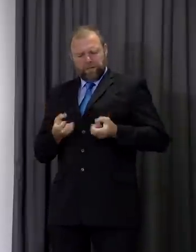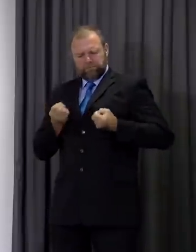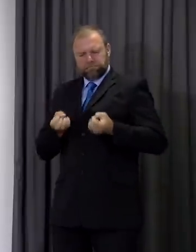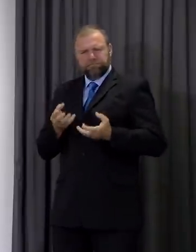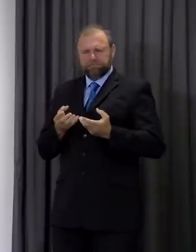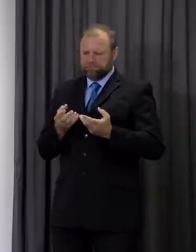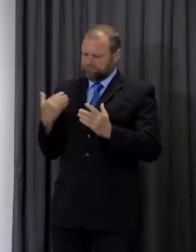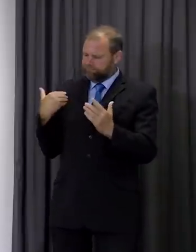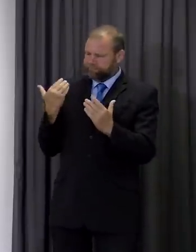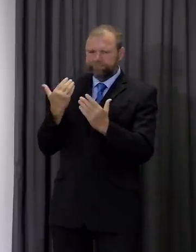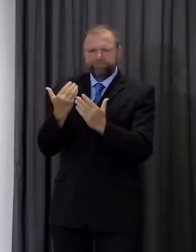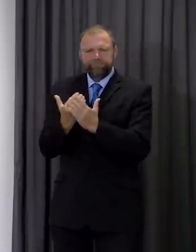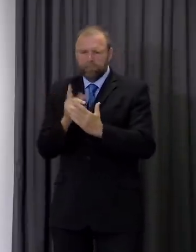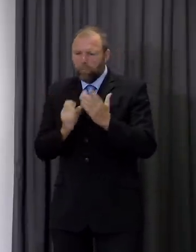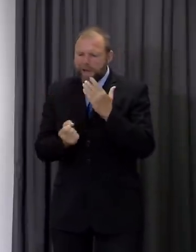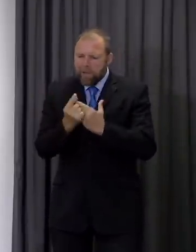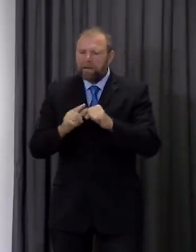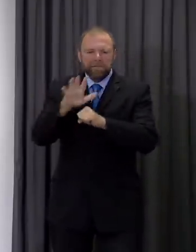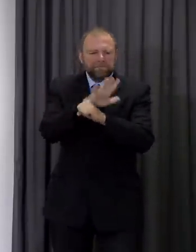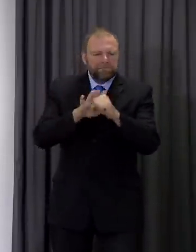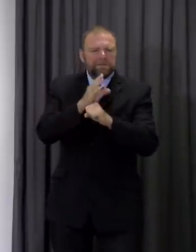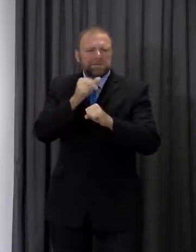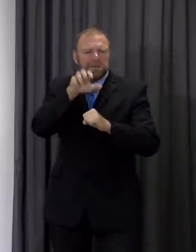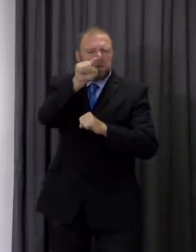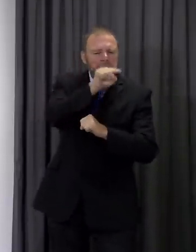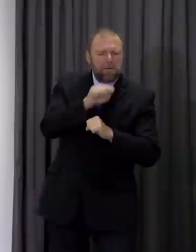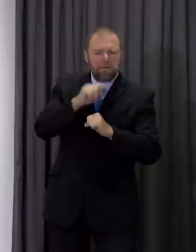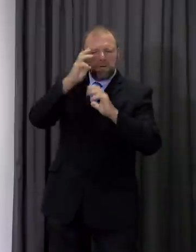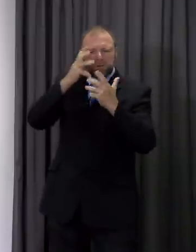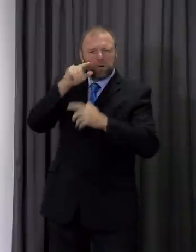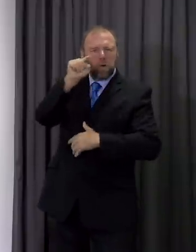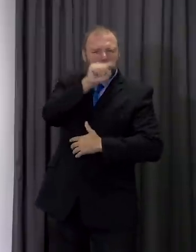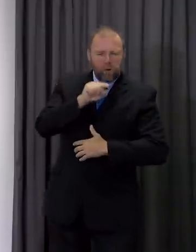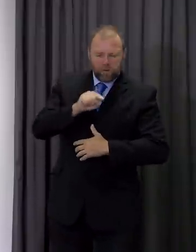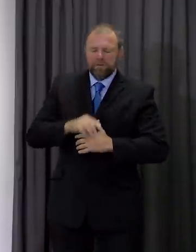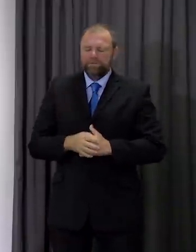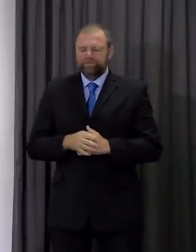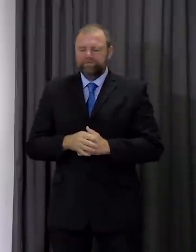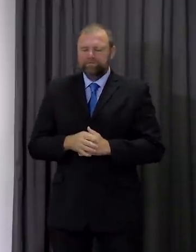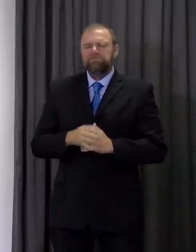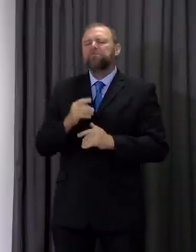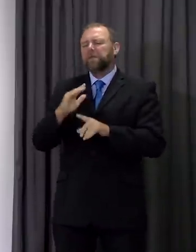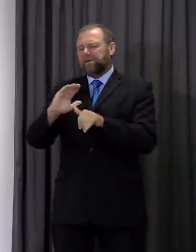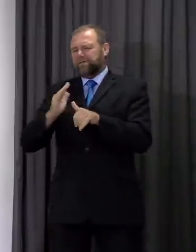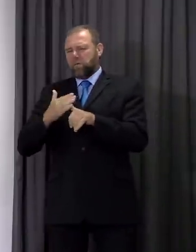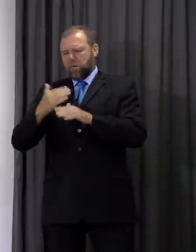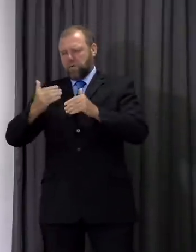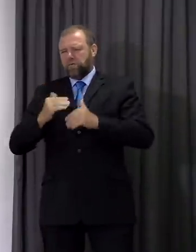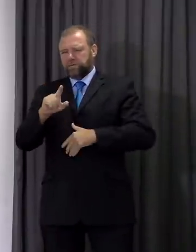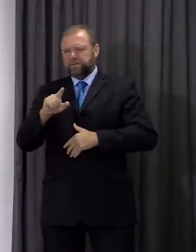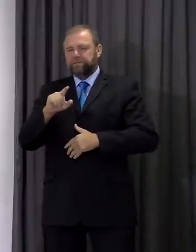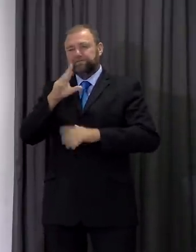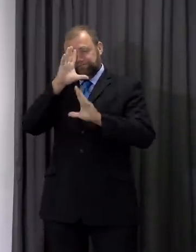the parts of Wales which are causing us the most concern at present. But first I want to remind you about the changes